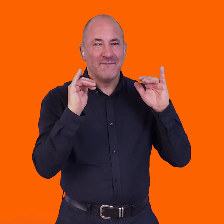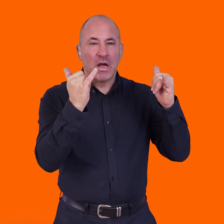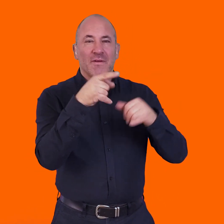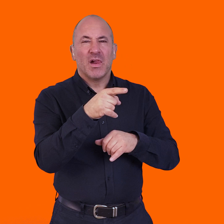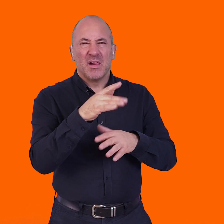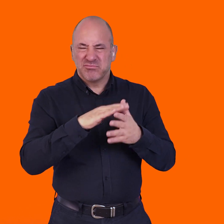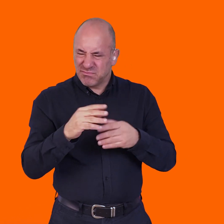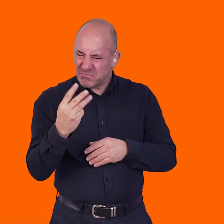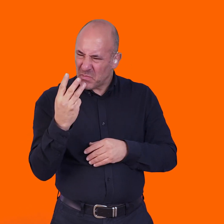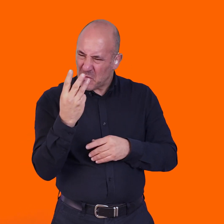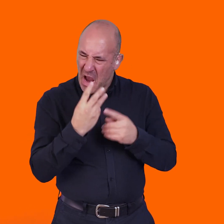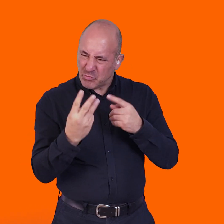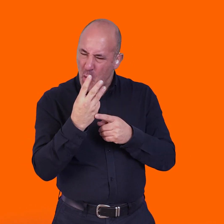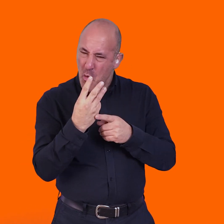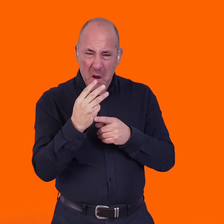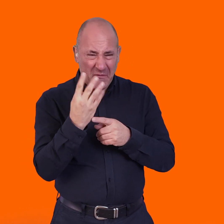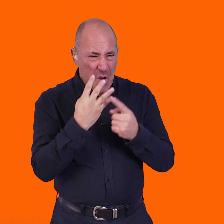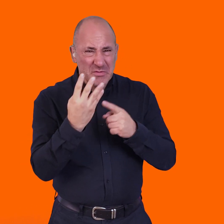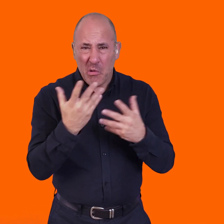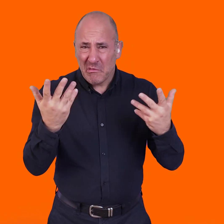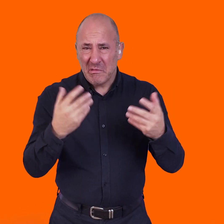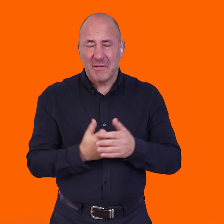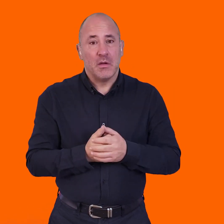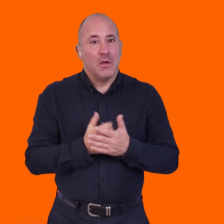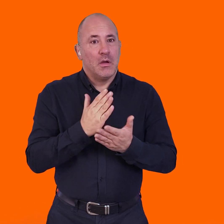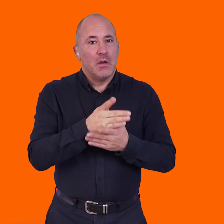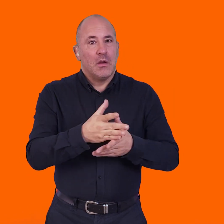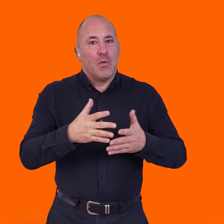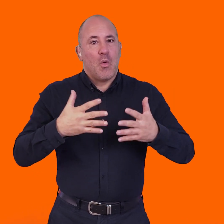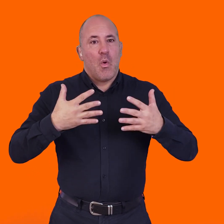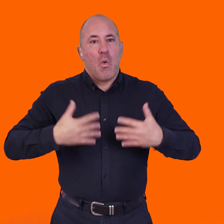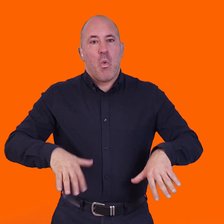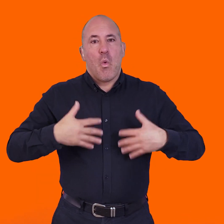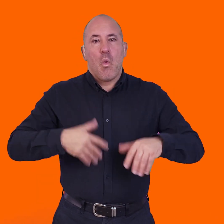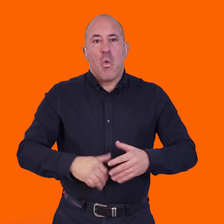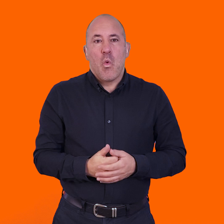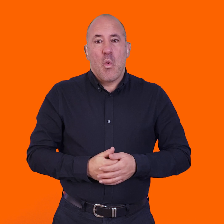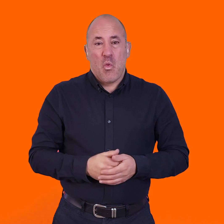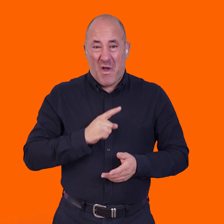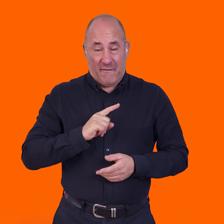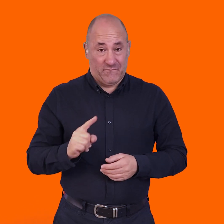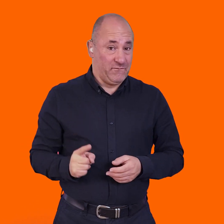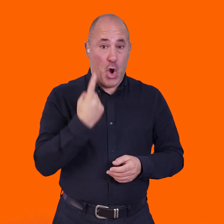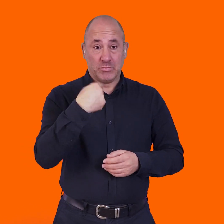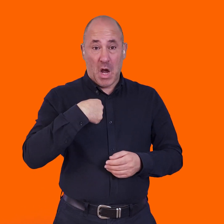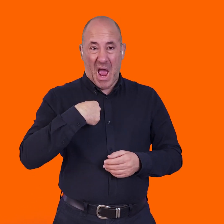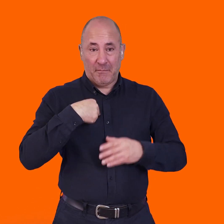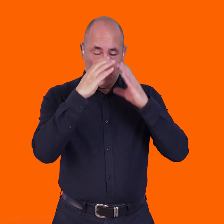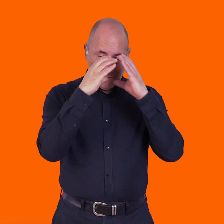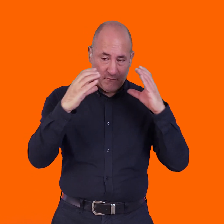Well, it's three years more now. And honestly, it was the most amazing thing. I've not had any experience of virtual reality.